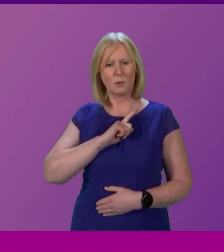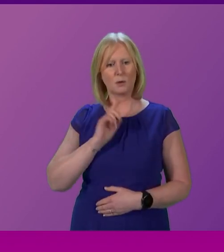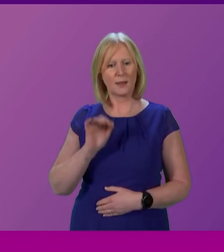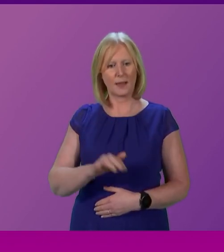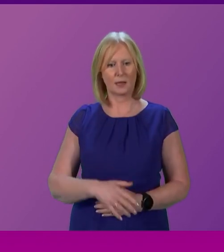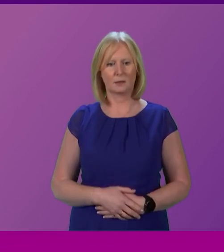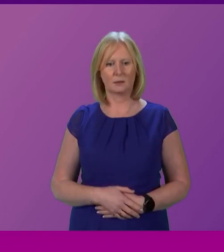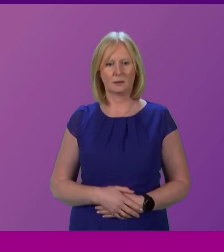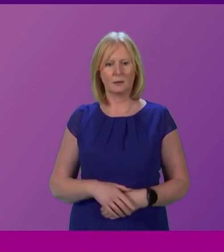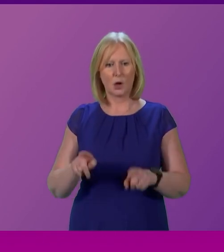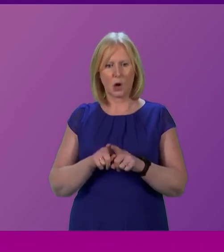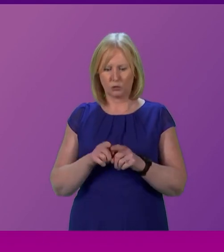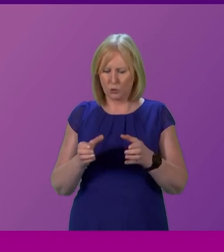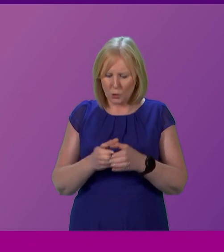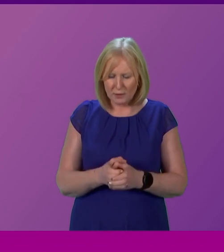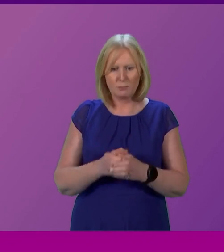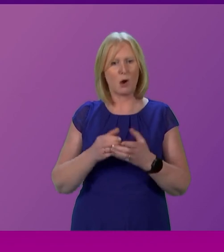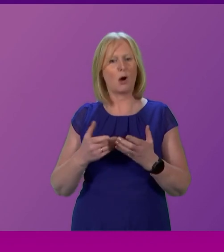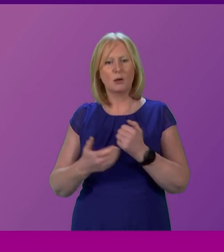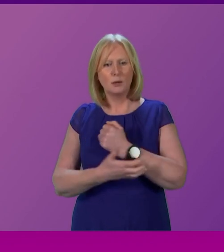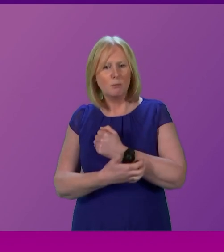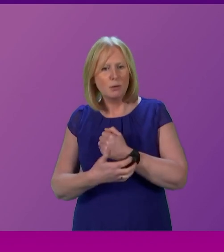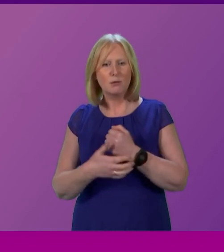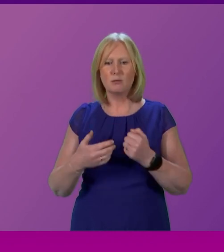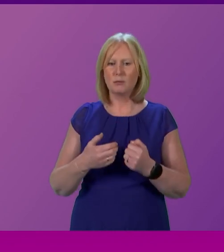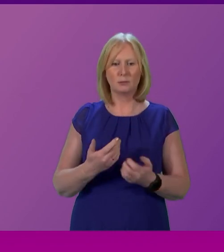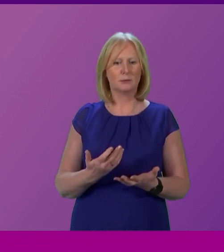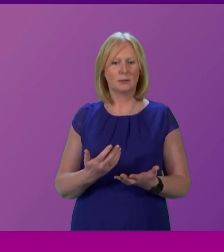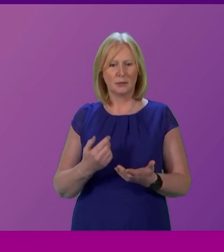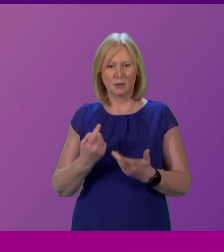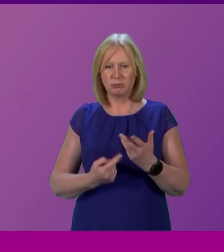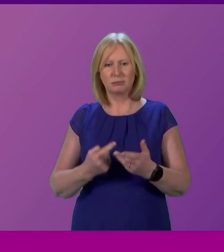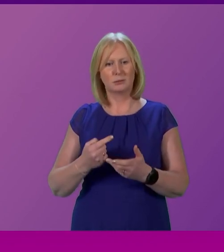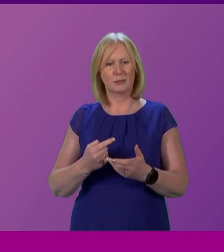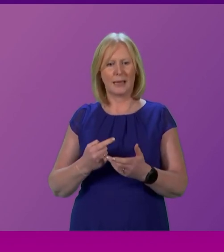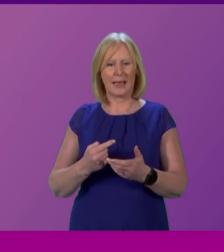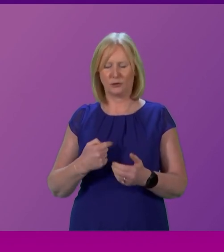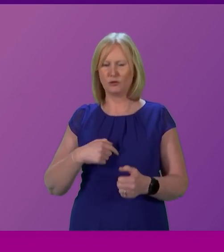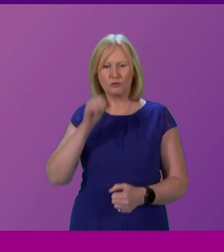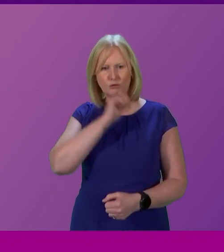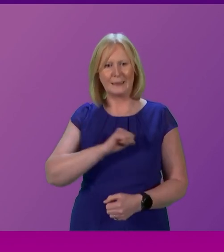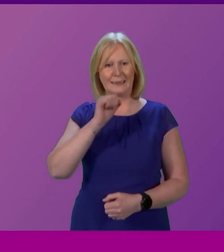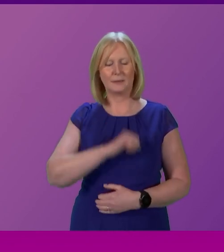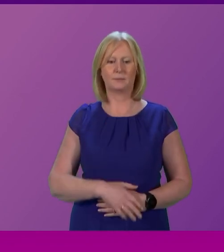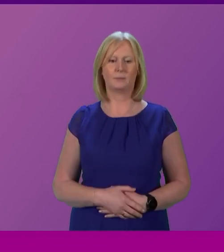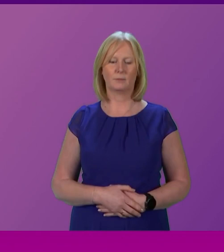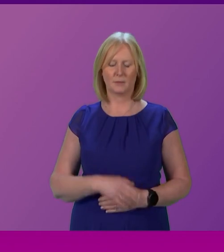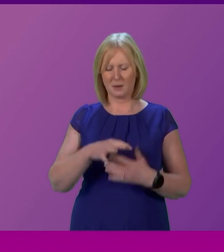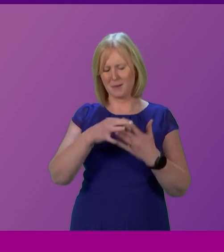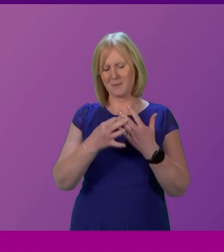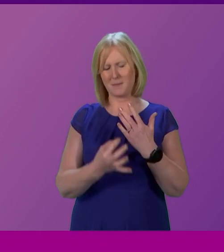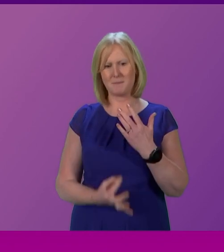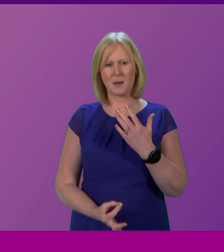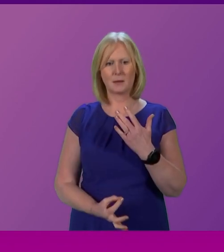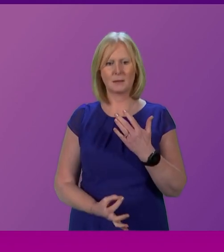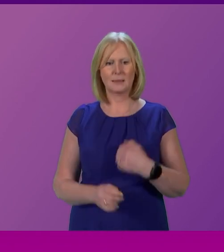We were also too small, too poor and contradictory because of oil. We were too greedy. All this and